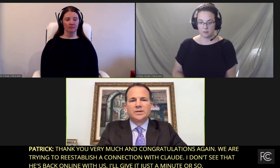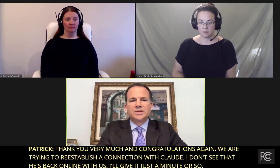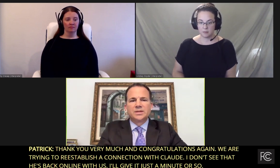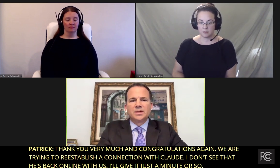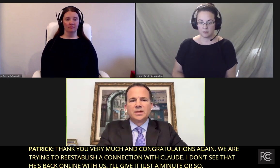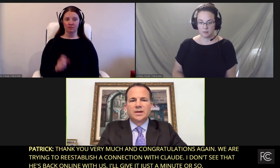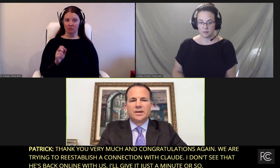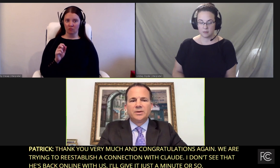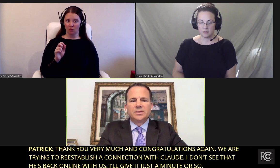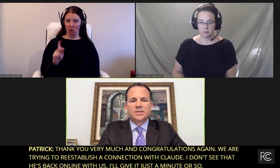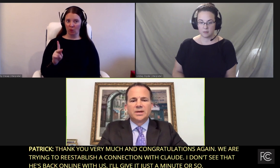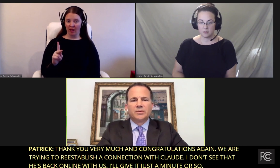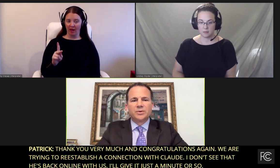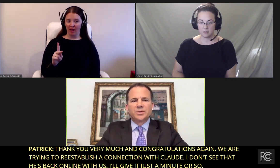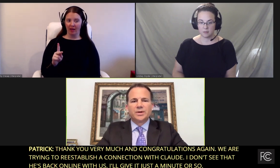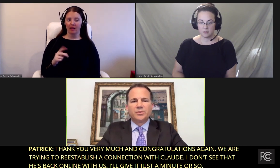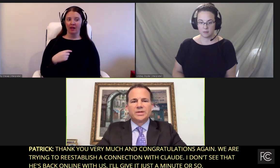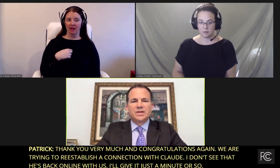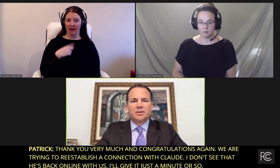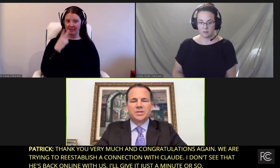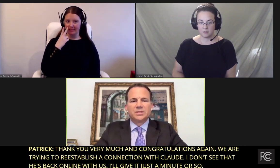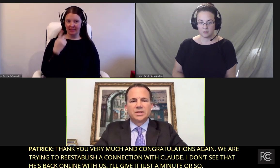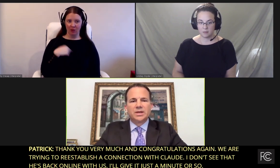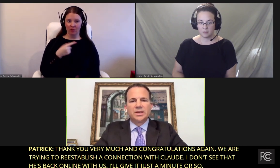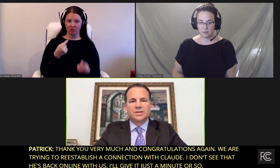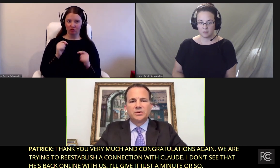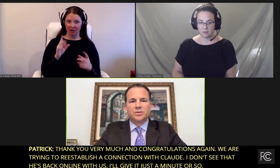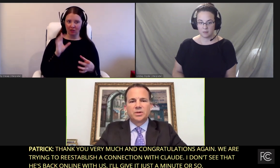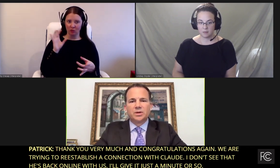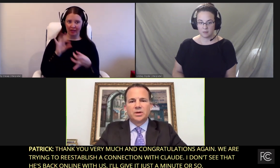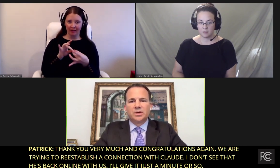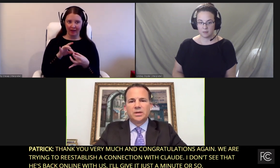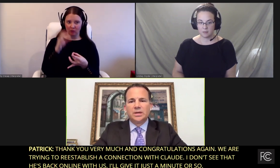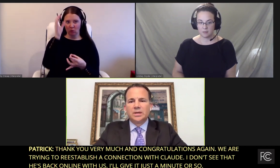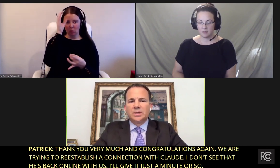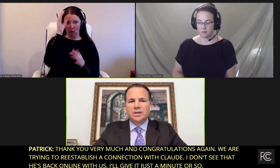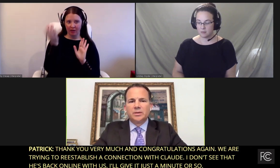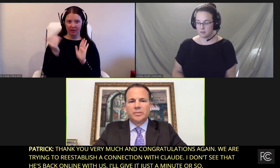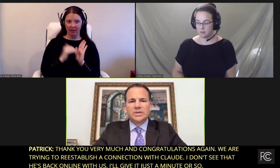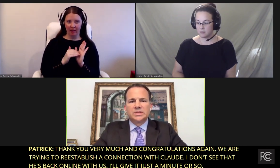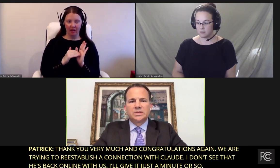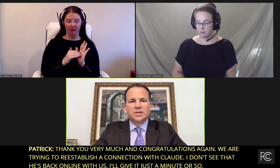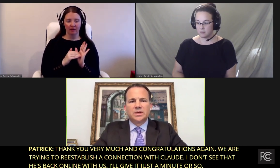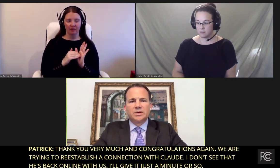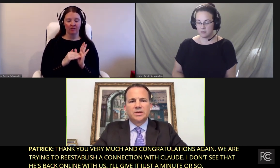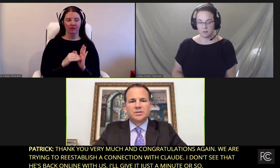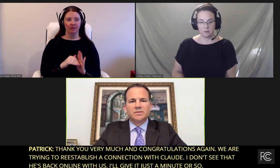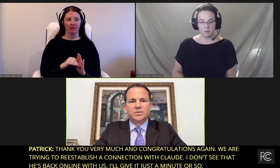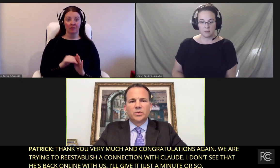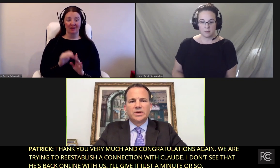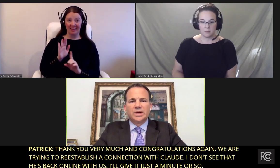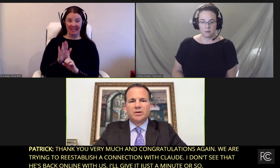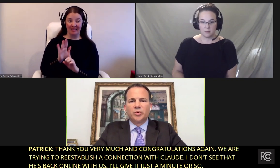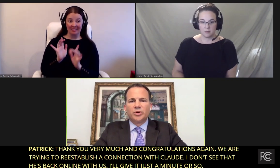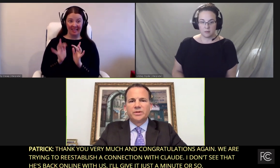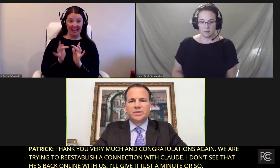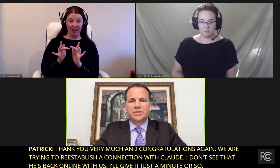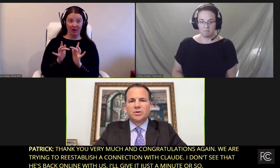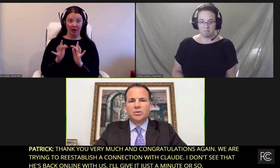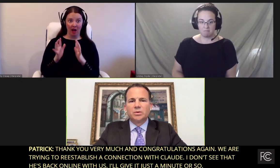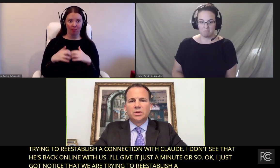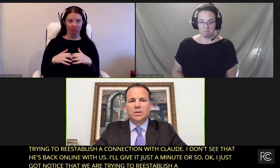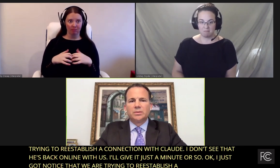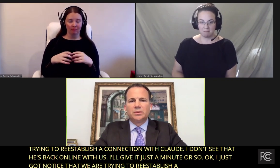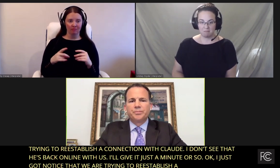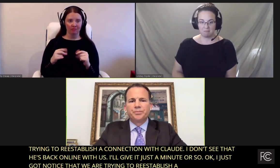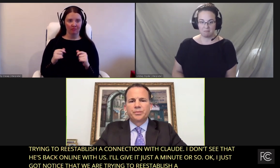Okay, I just got noticed that we're trying to re-establish a connection with Claude. His internet service went down briefly,